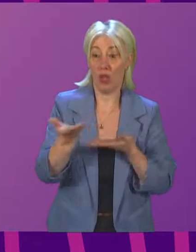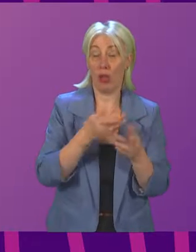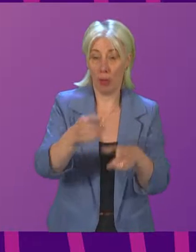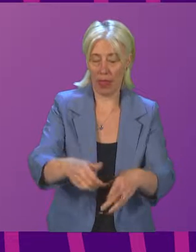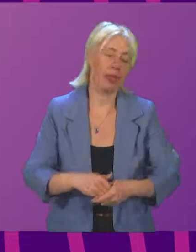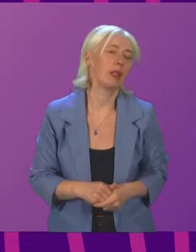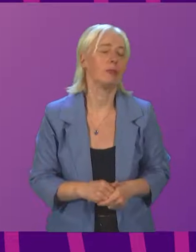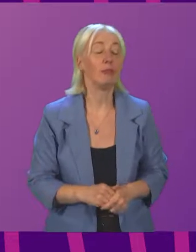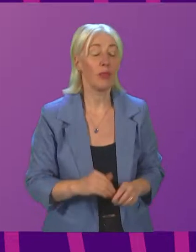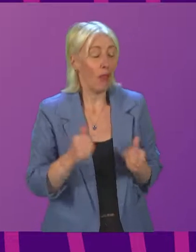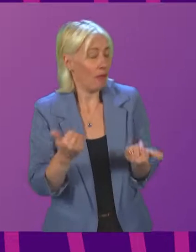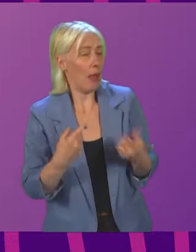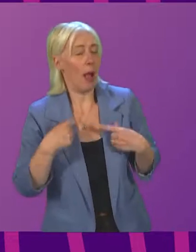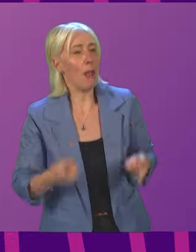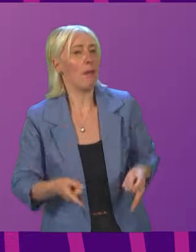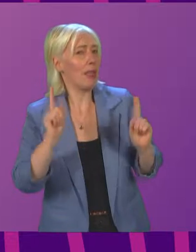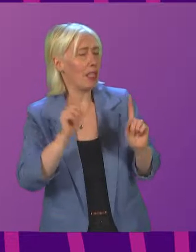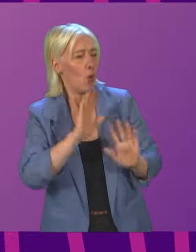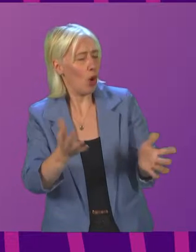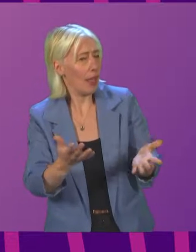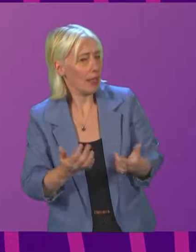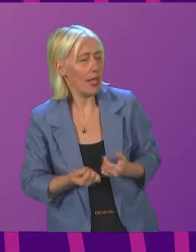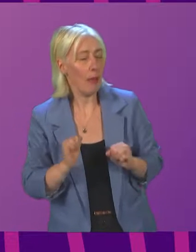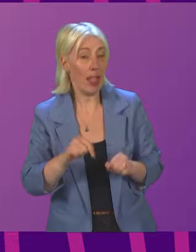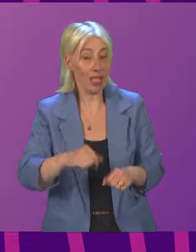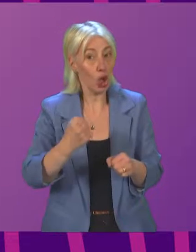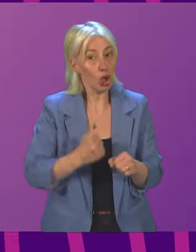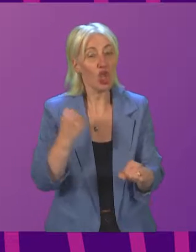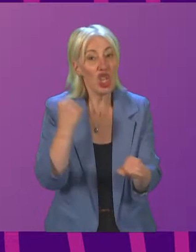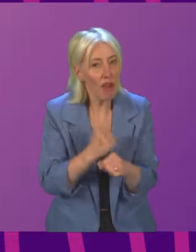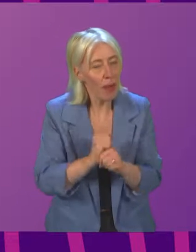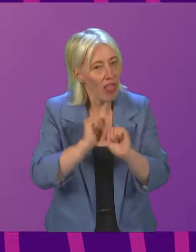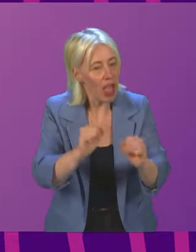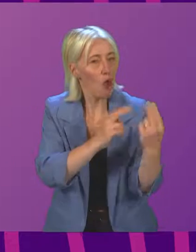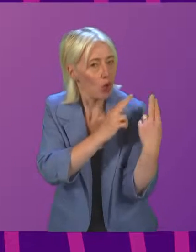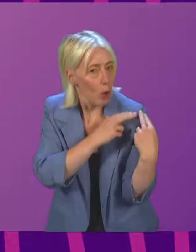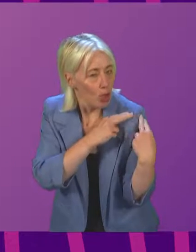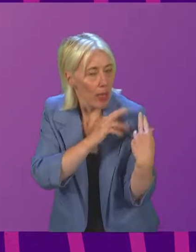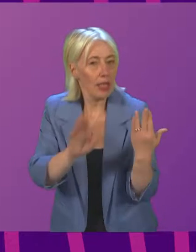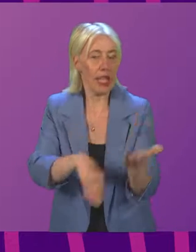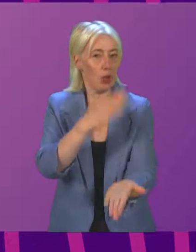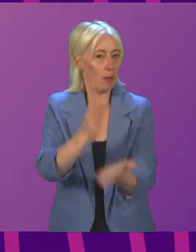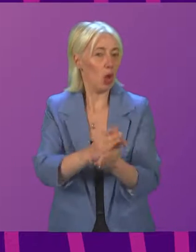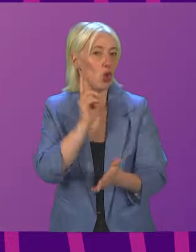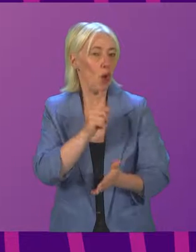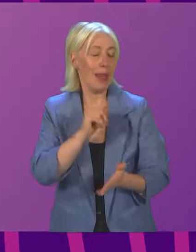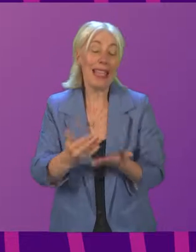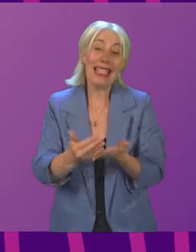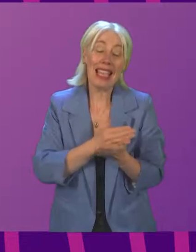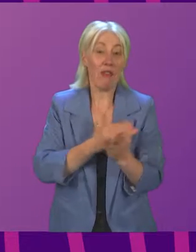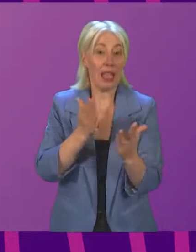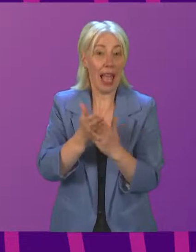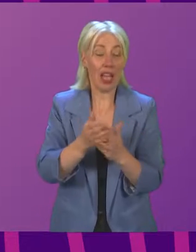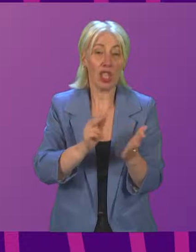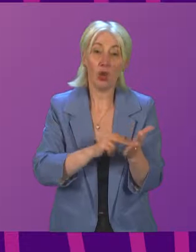accept, however, that it is the responsibility of the Scottish Government to ensure that women have safe access to